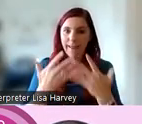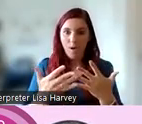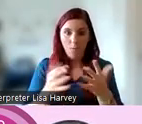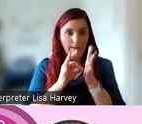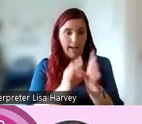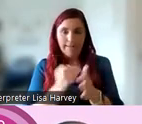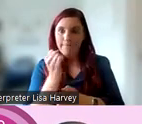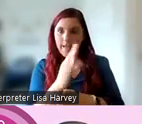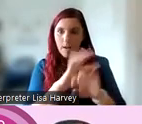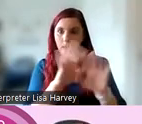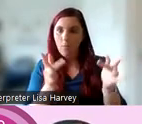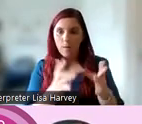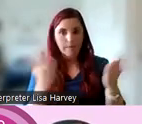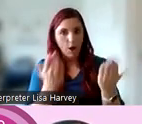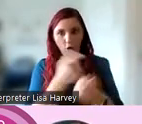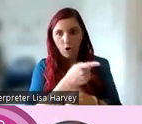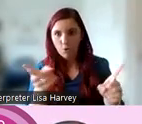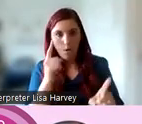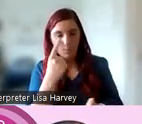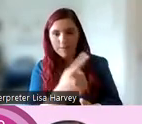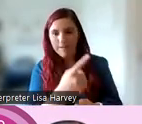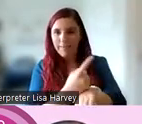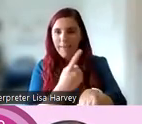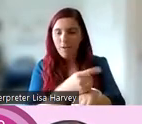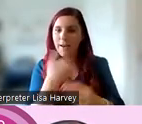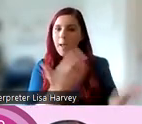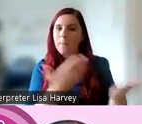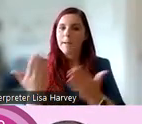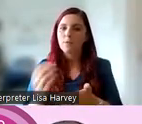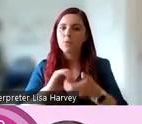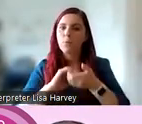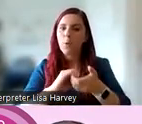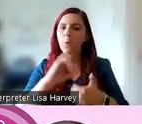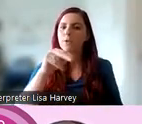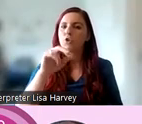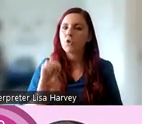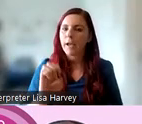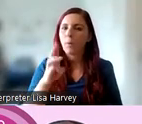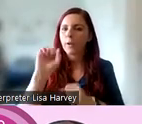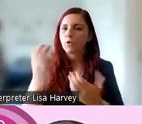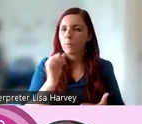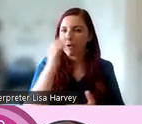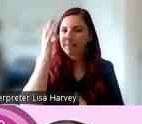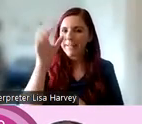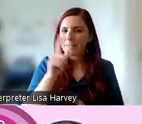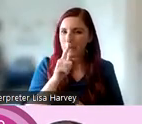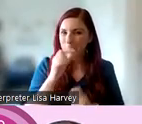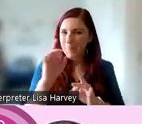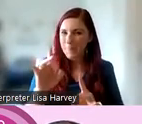website and I encourage everyone to check it out. I'll now pass over to my colleague Jane, who will introduce our first guest speaker.